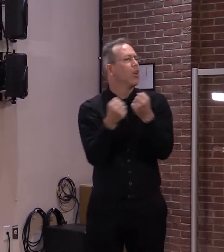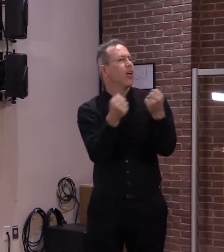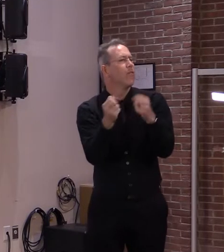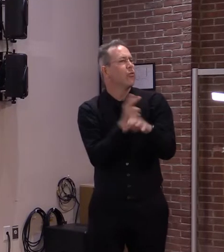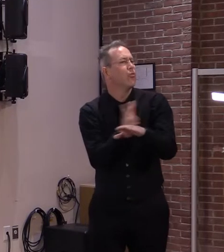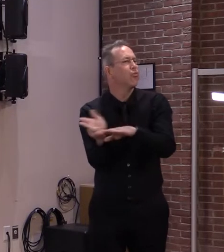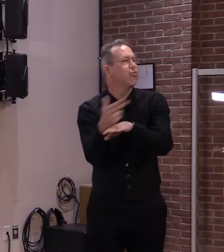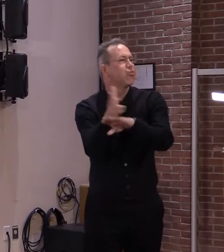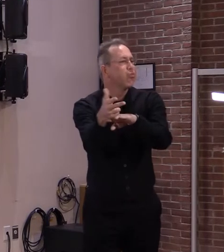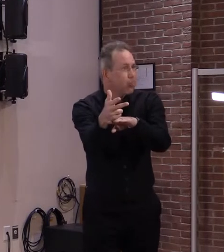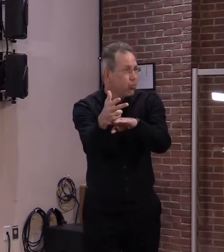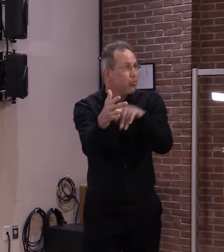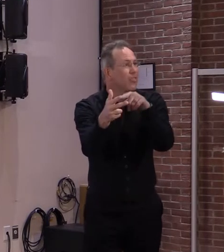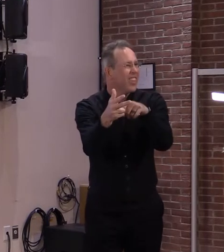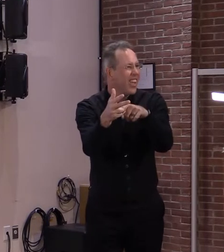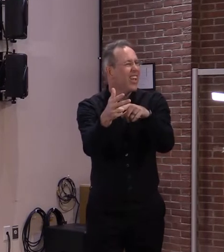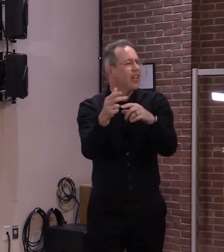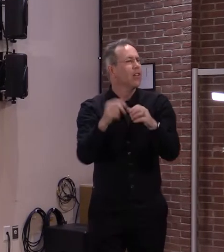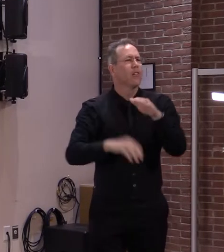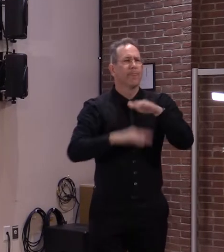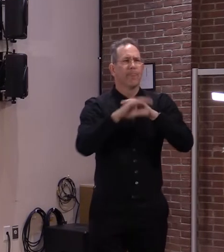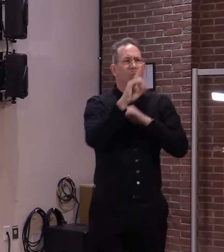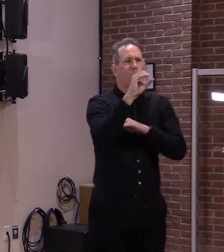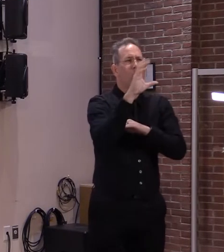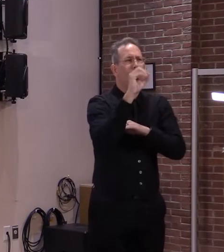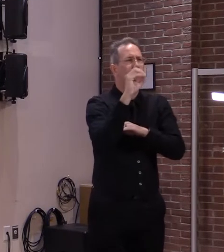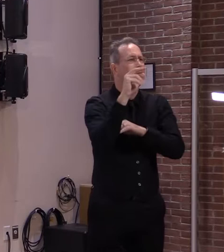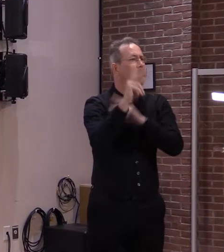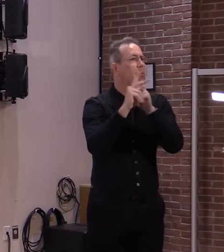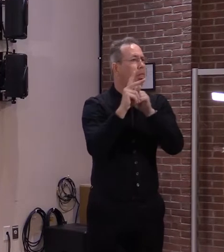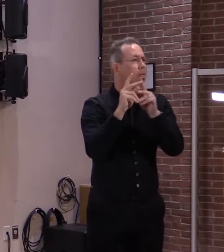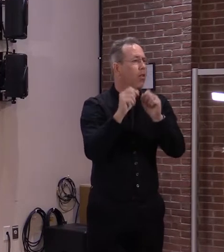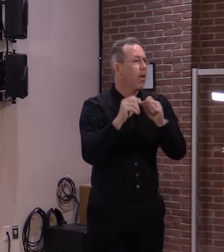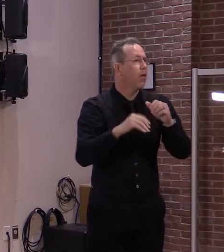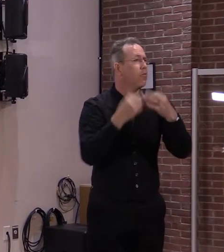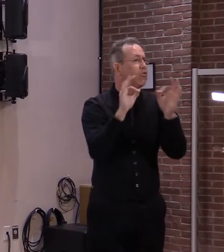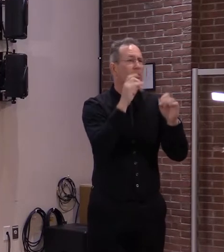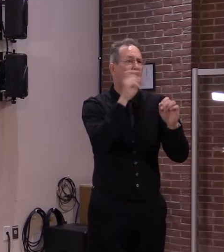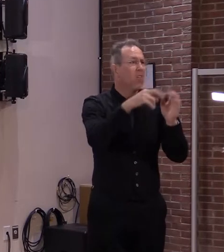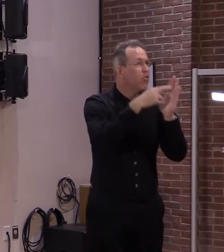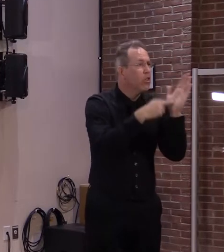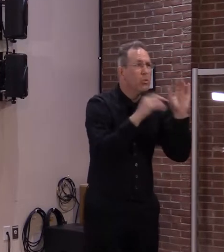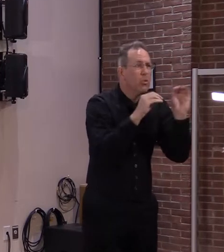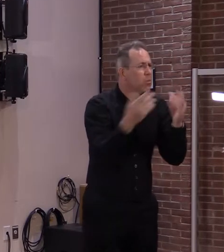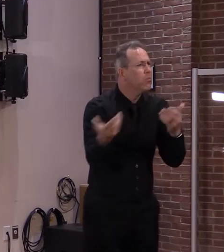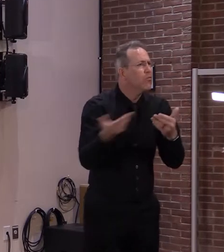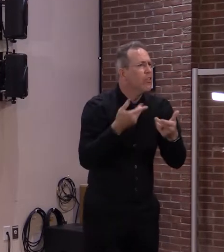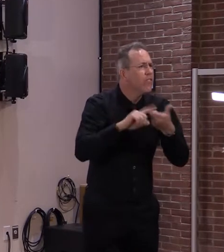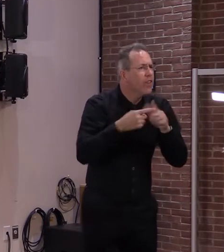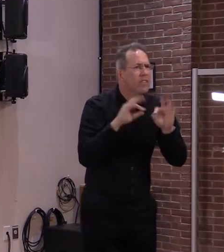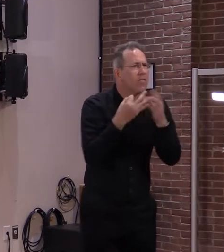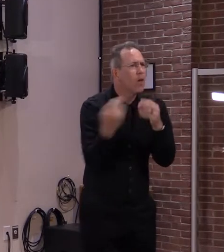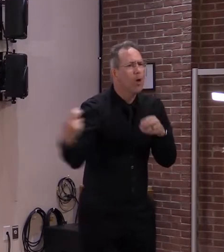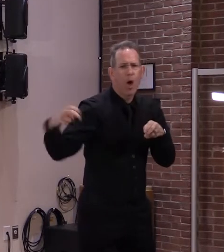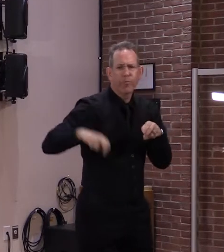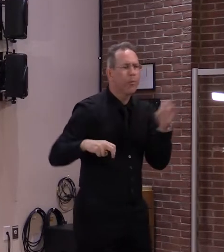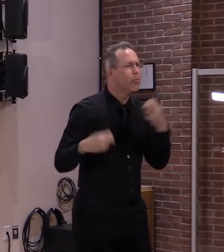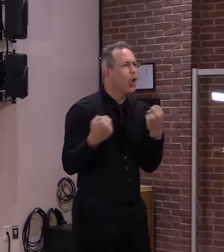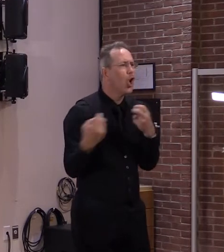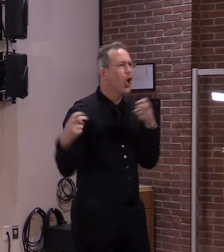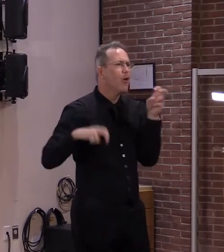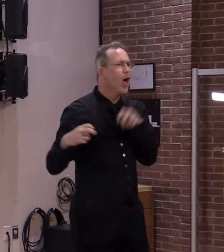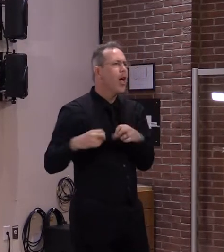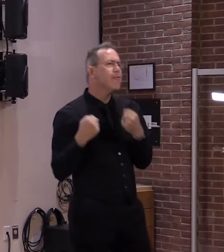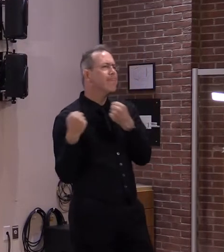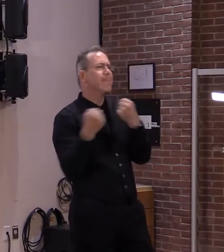have an already scheduled appointment. So bring an eligible friend or family member with you today. There